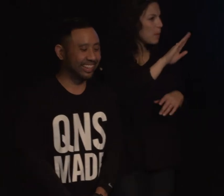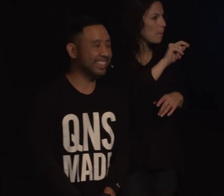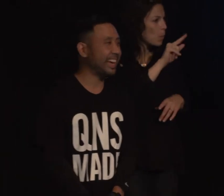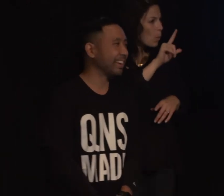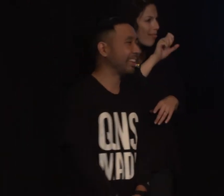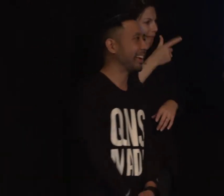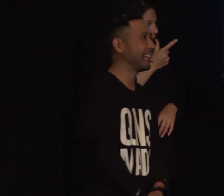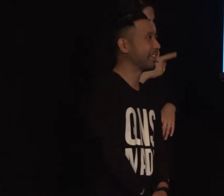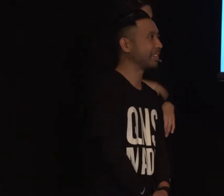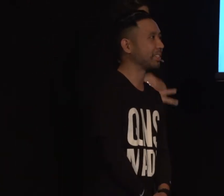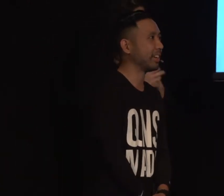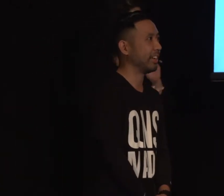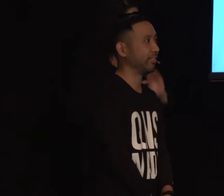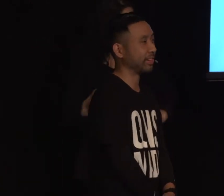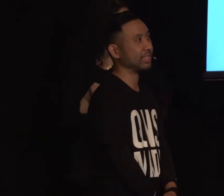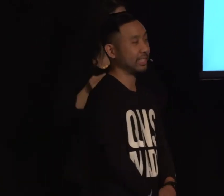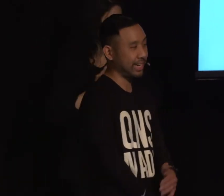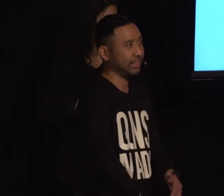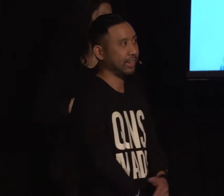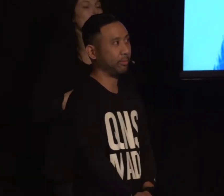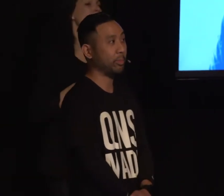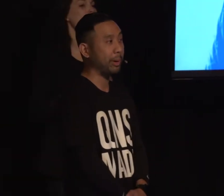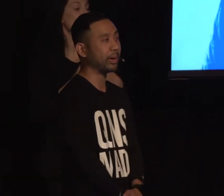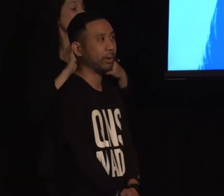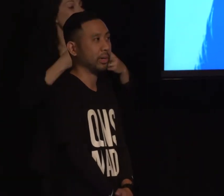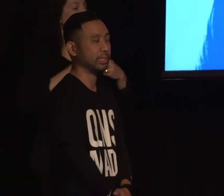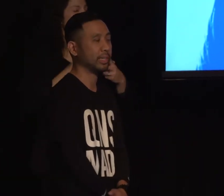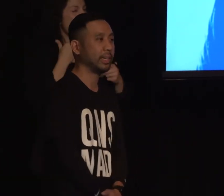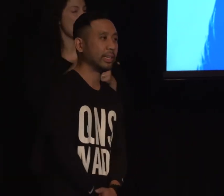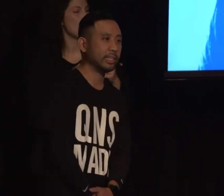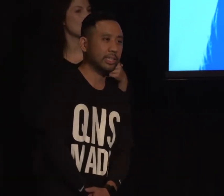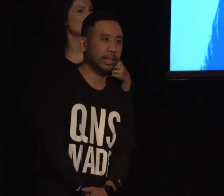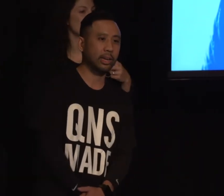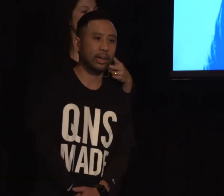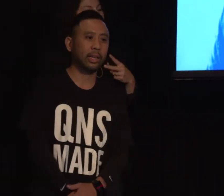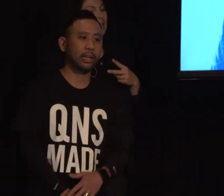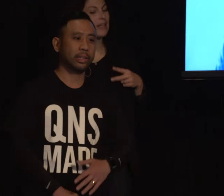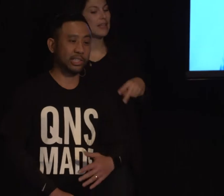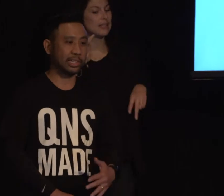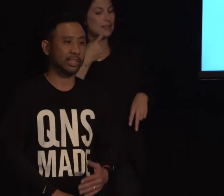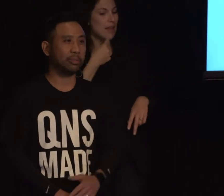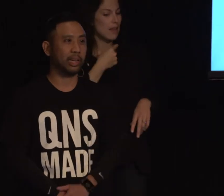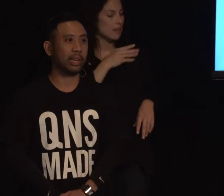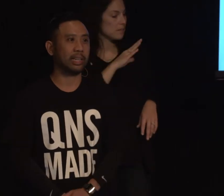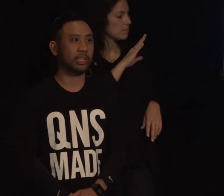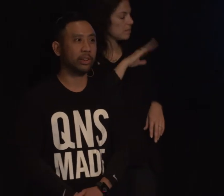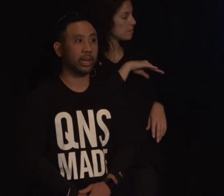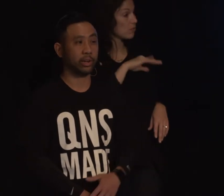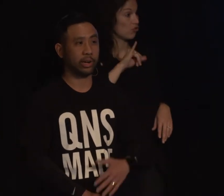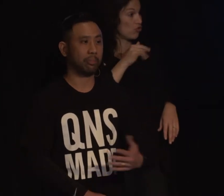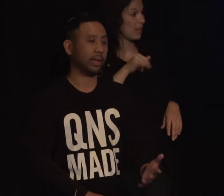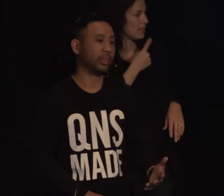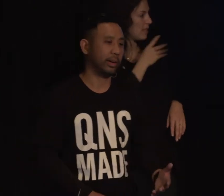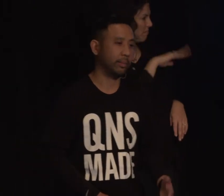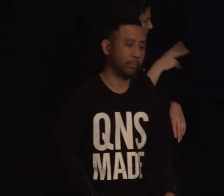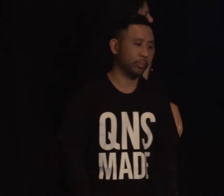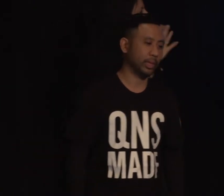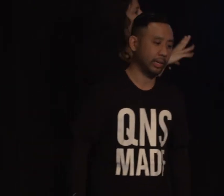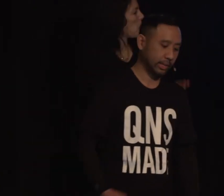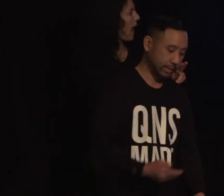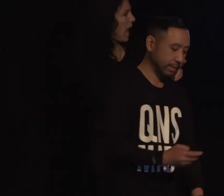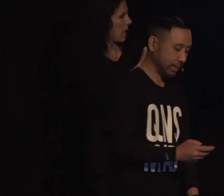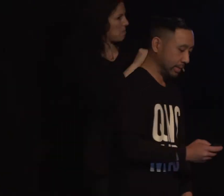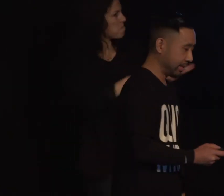And then the second thing I noticed, the second thing I remembered was, he said, Jay said to me, I see you're getting your name out there.